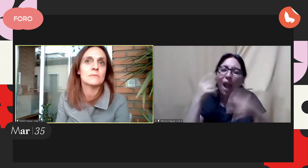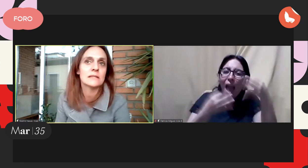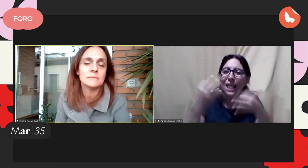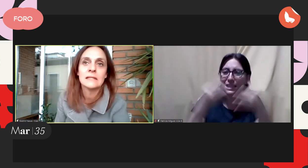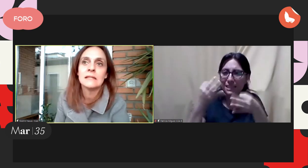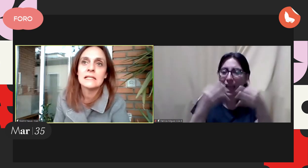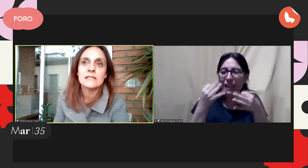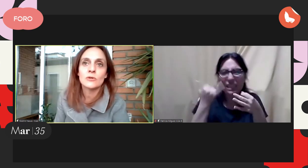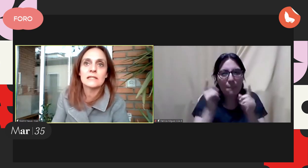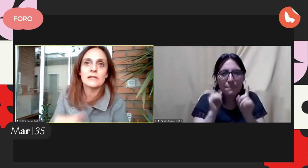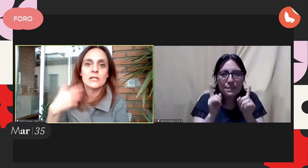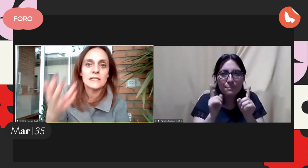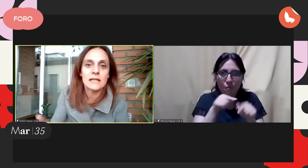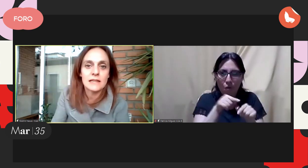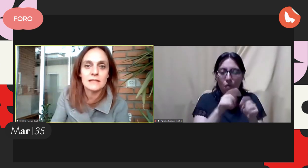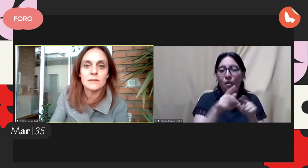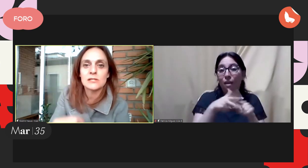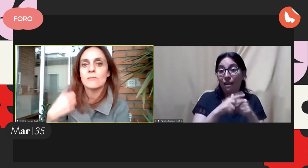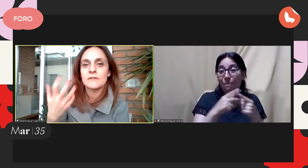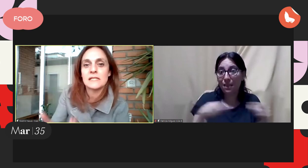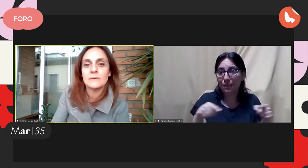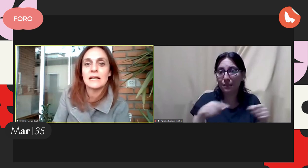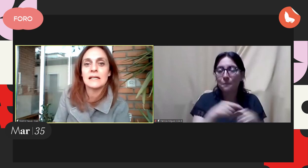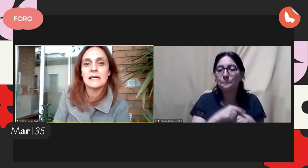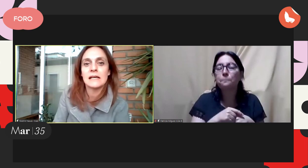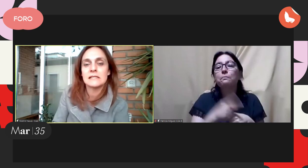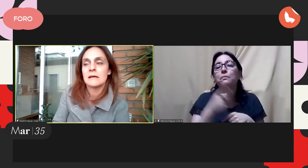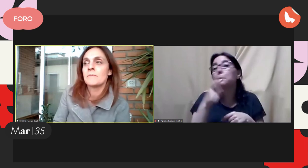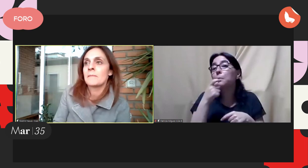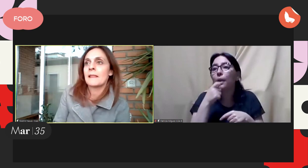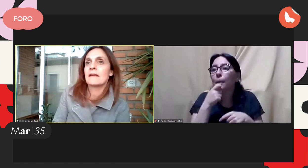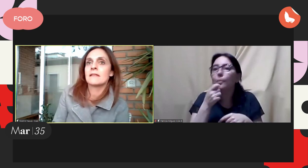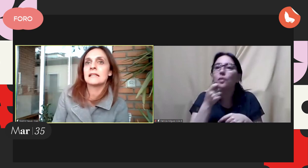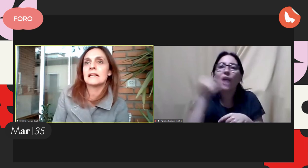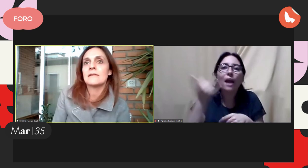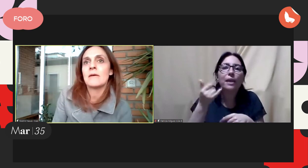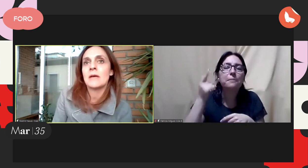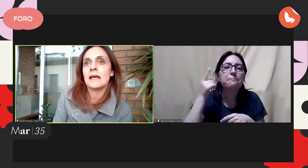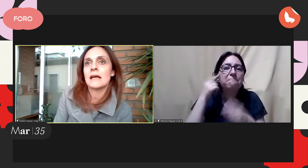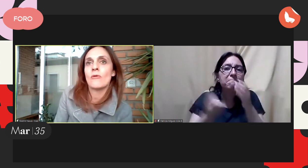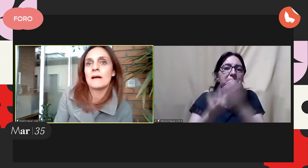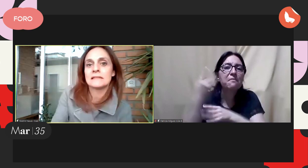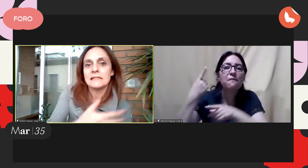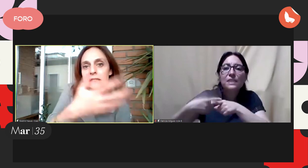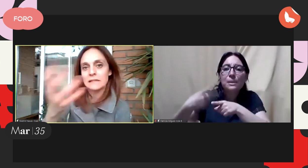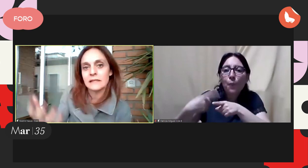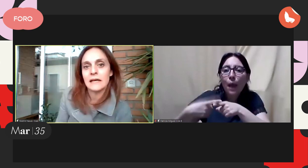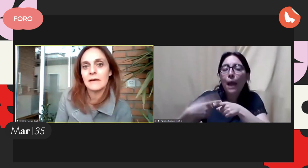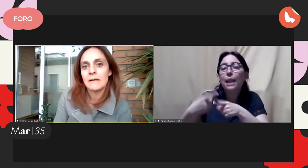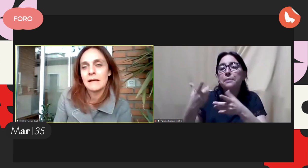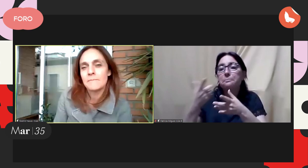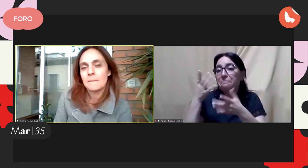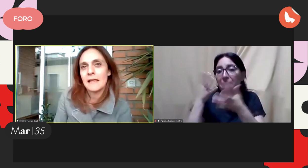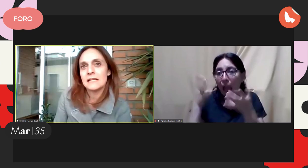analyze data in a feasible way and in this regard for those who have an initiative like festivals etc